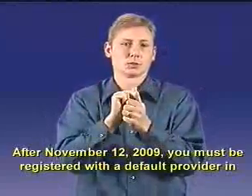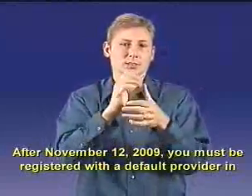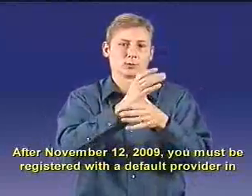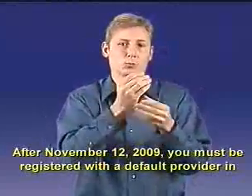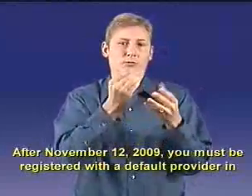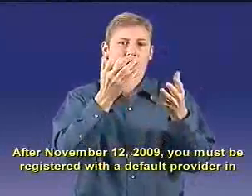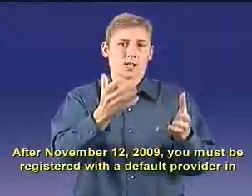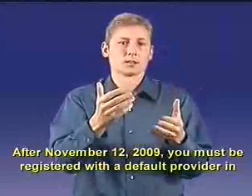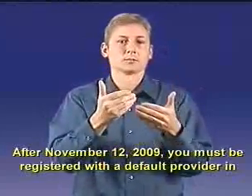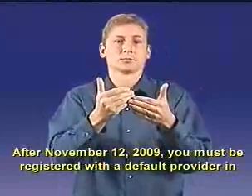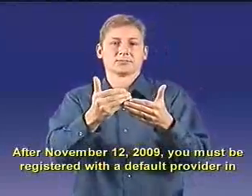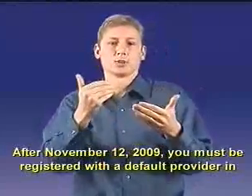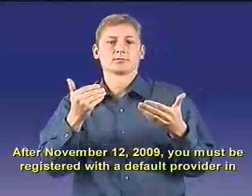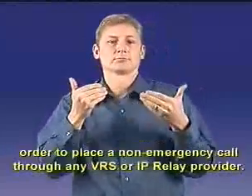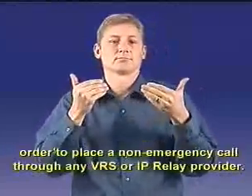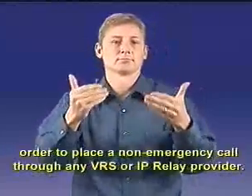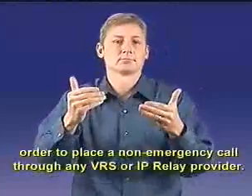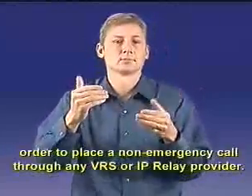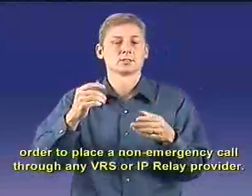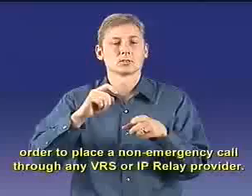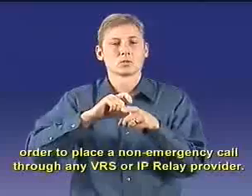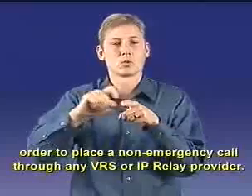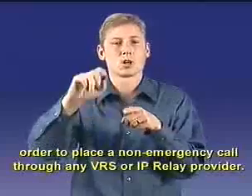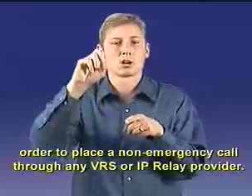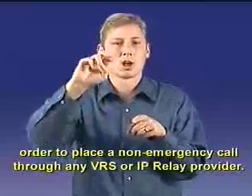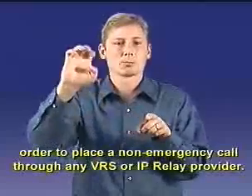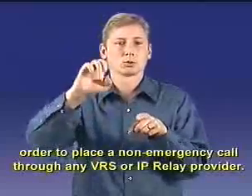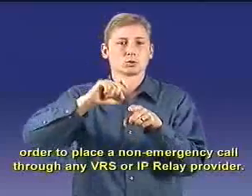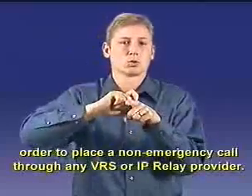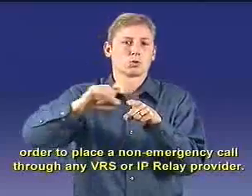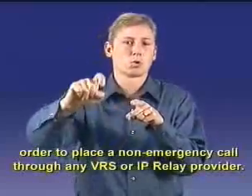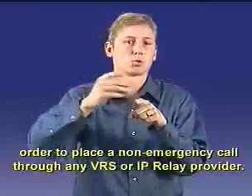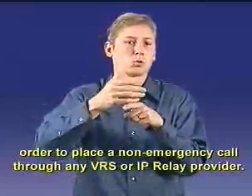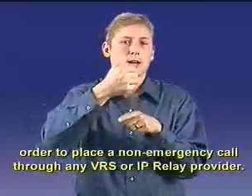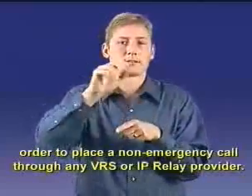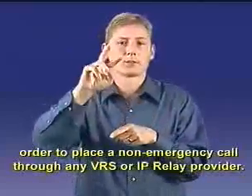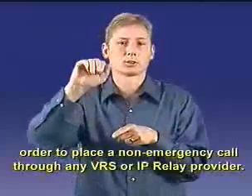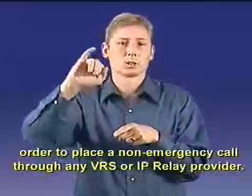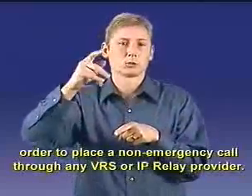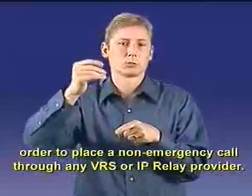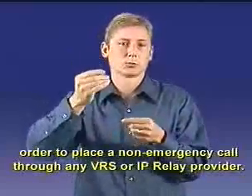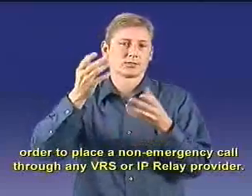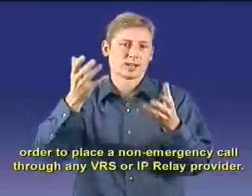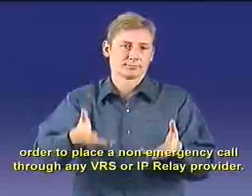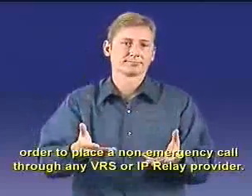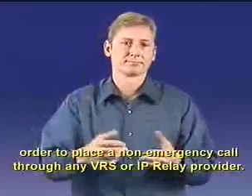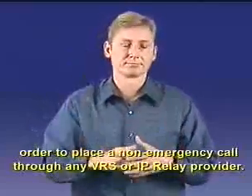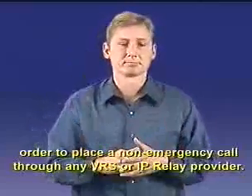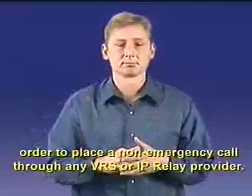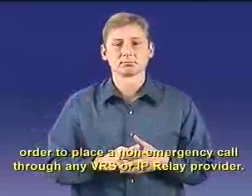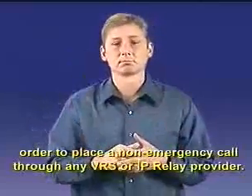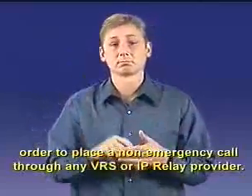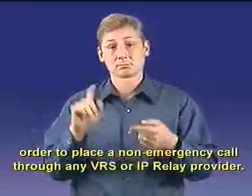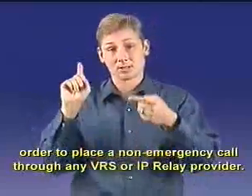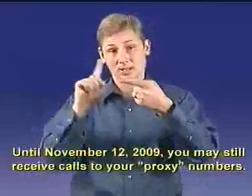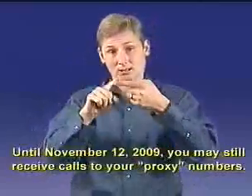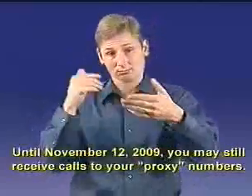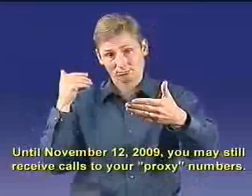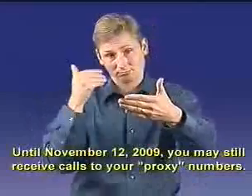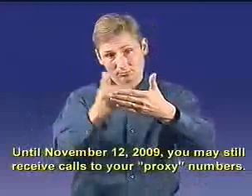2009, you must be registered with a default provider in order to place a non-emergency call through any VRS or